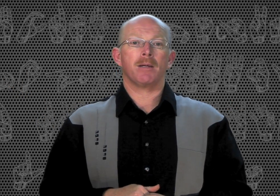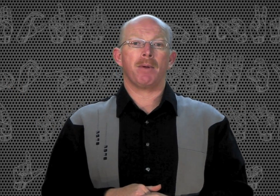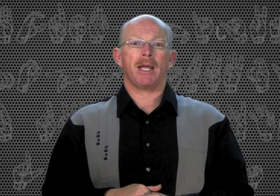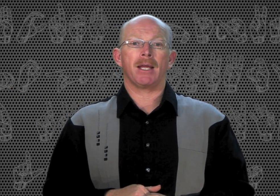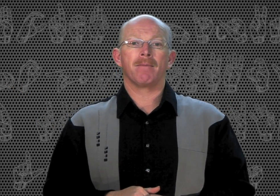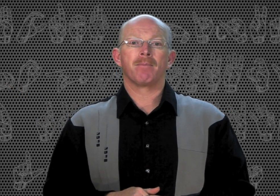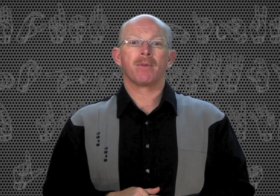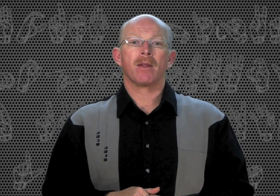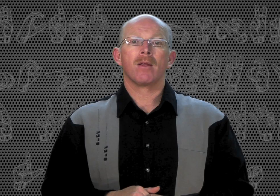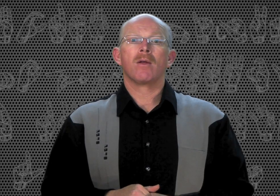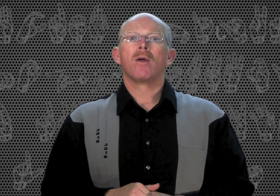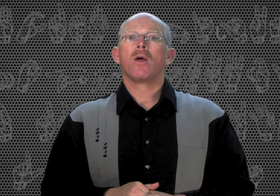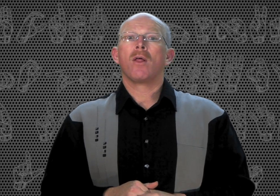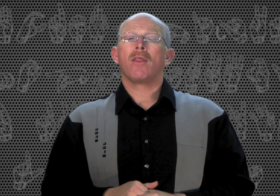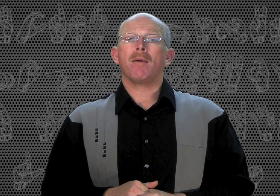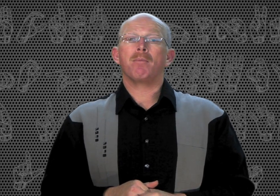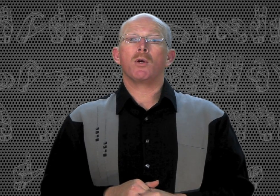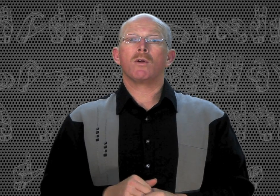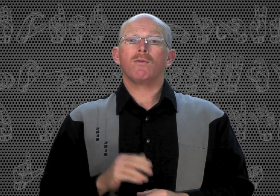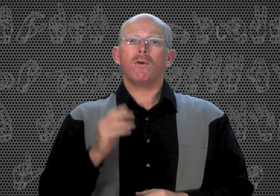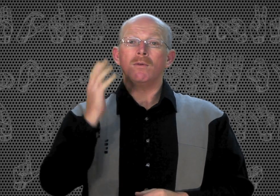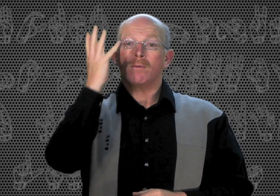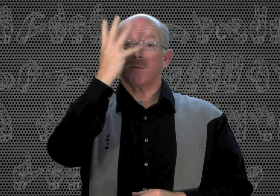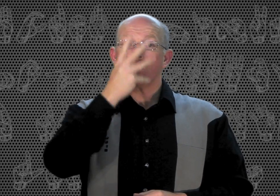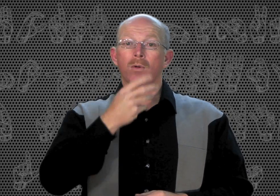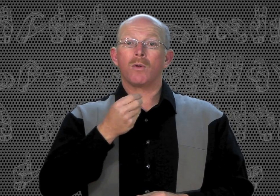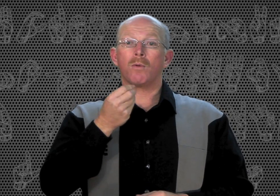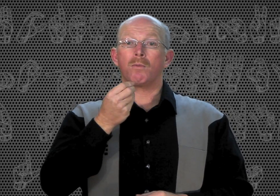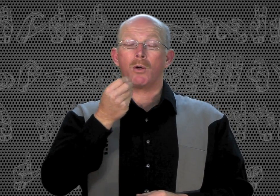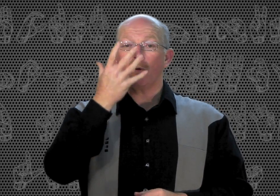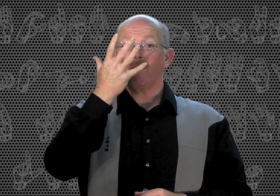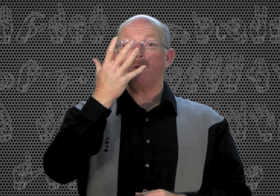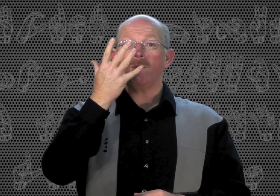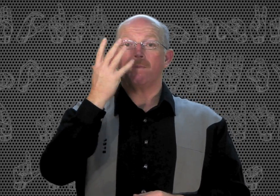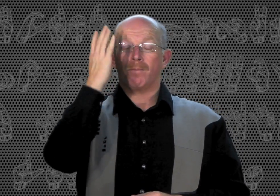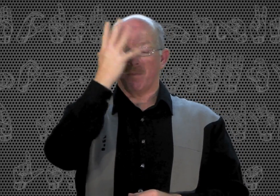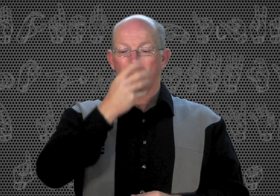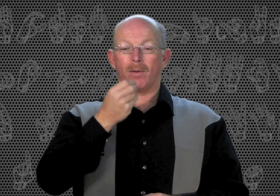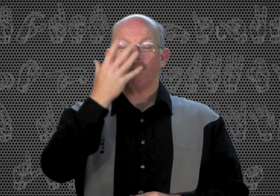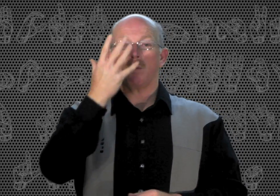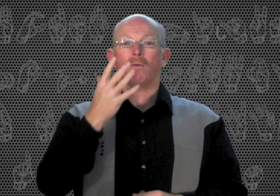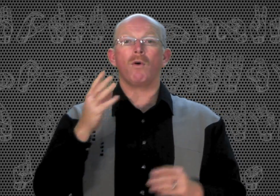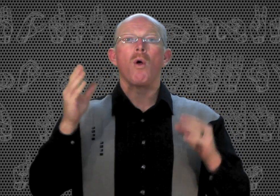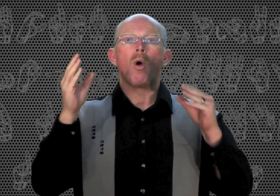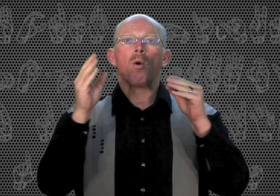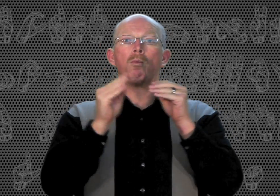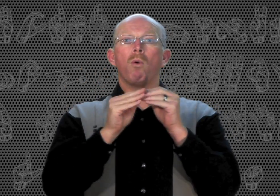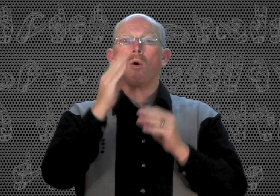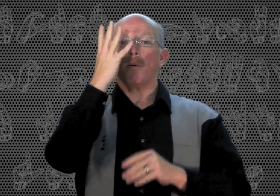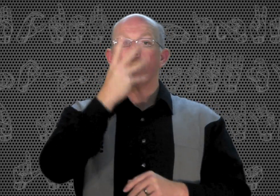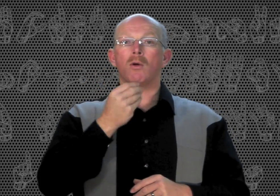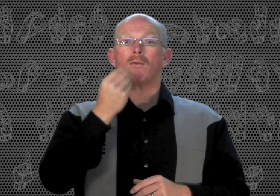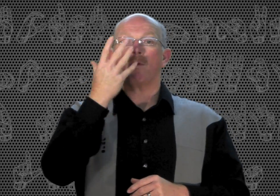could be. Then beautiful. Beautiful. Beautiful. More beautiful.